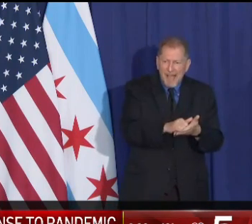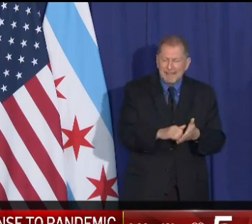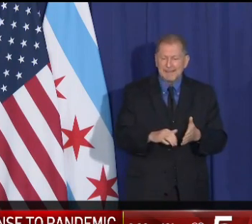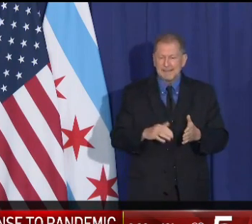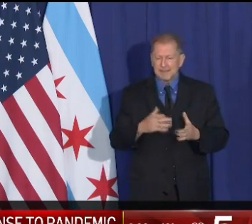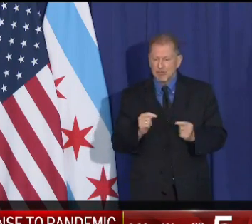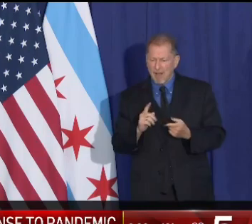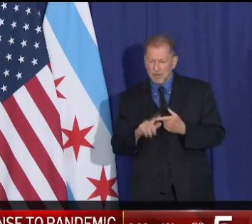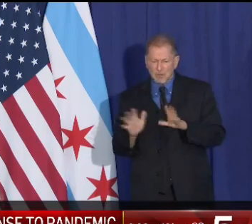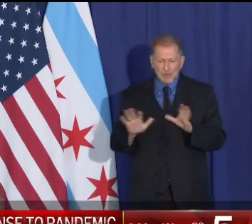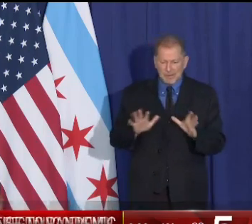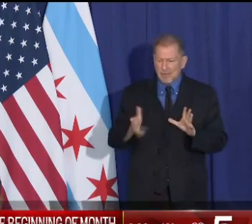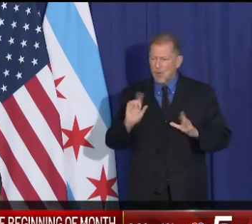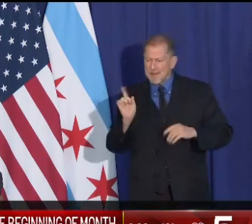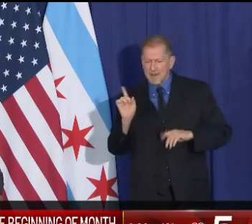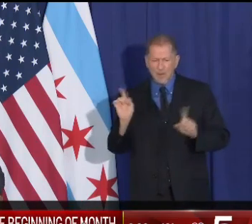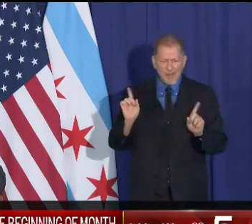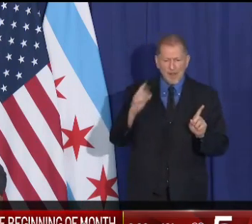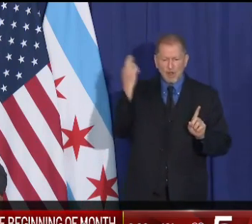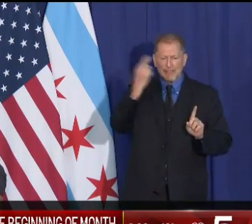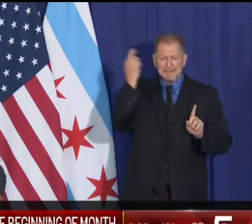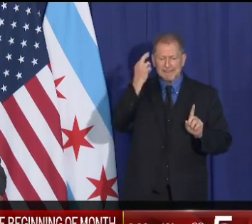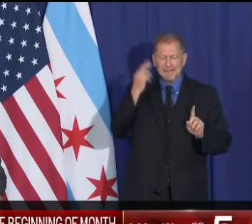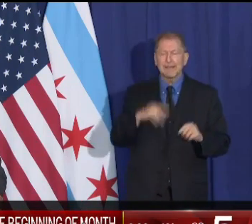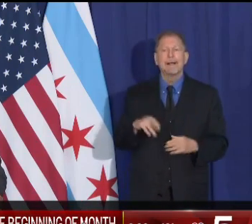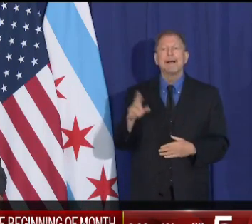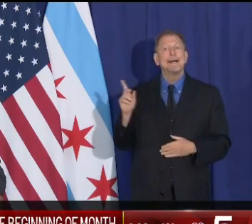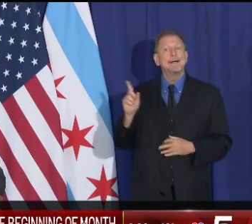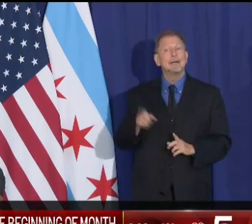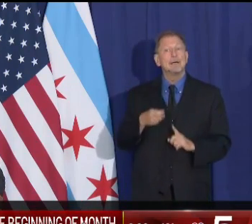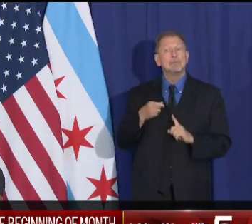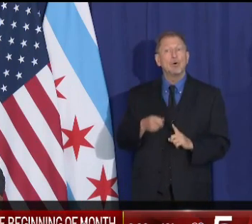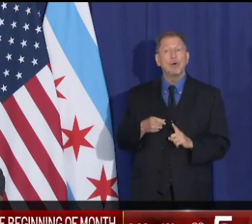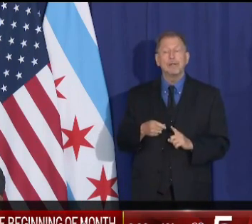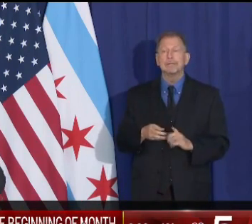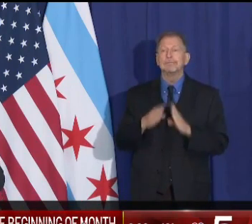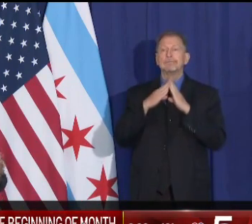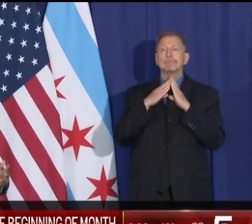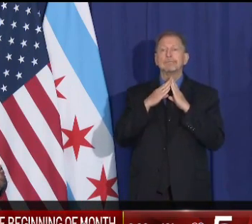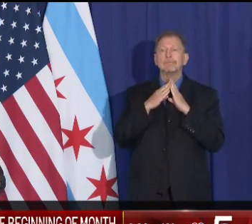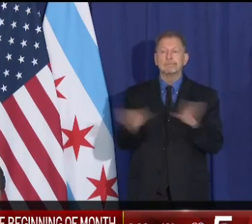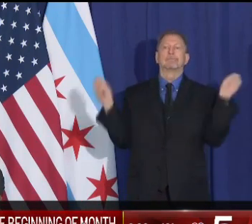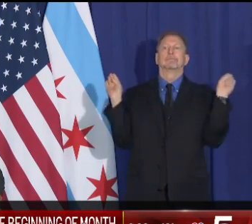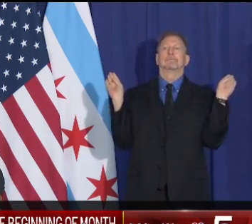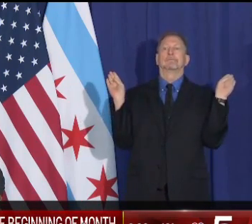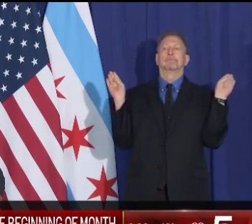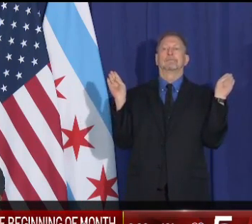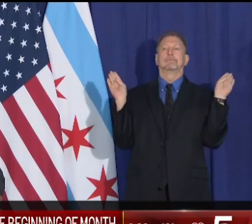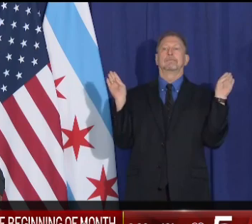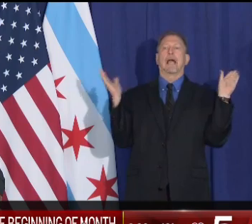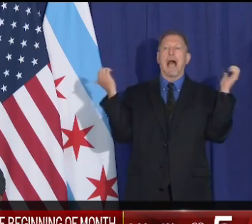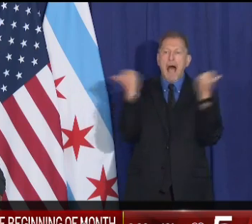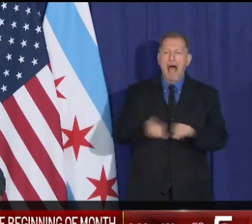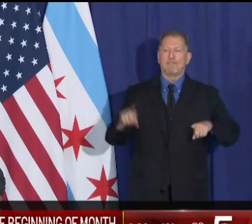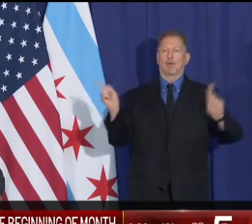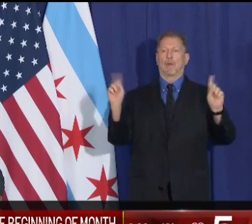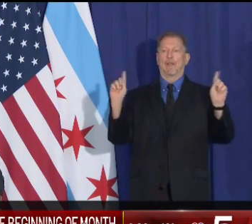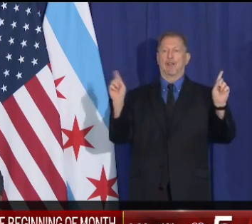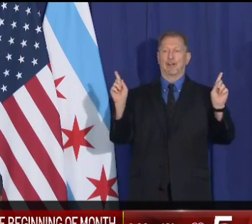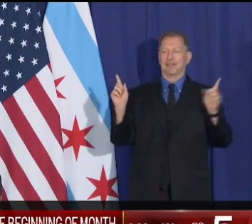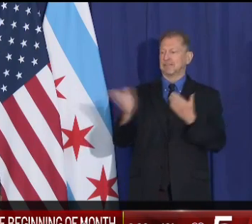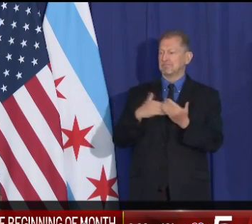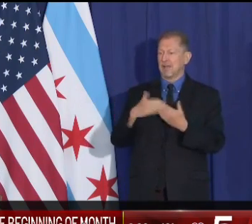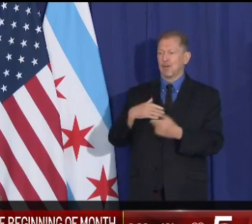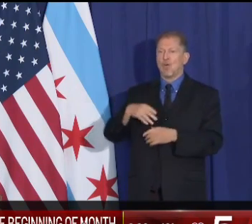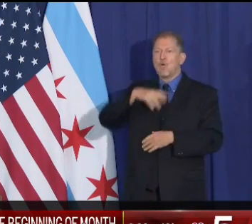mitigate against these surging cases? But the truth is, it's happening across the board, across every age